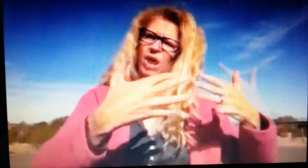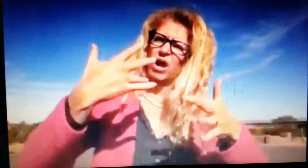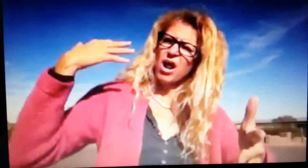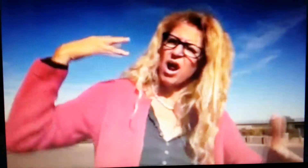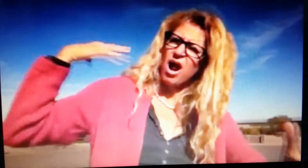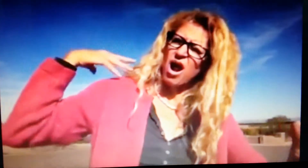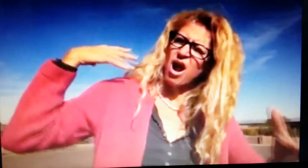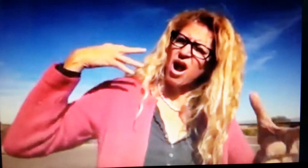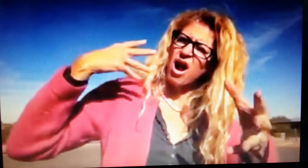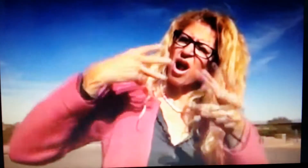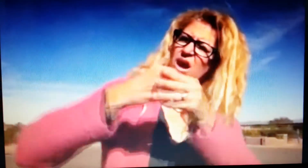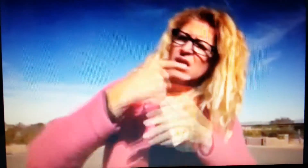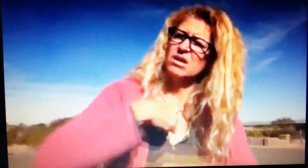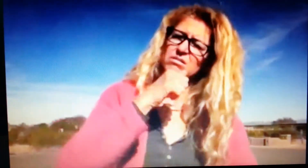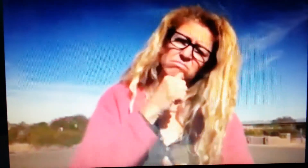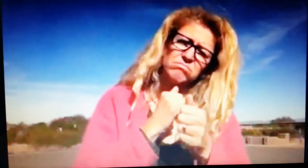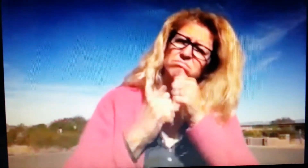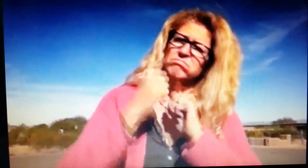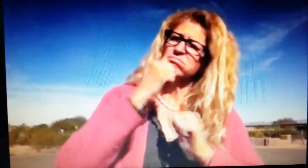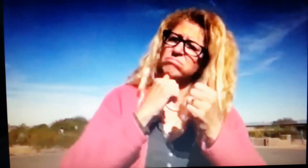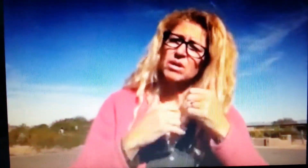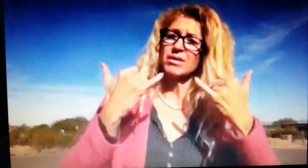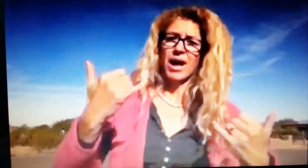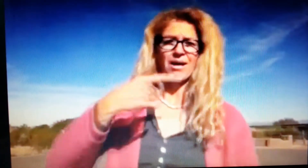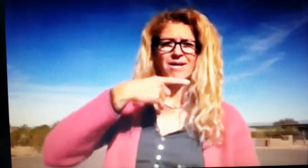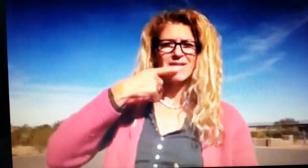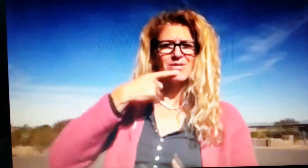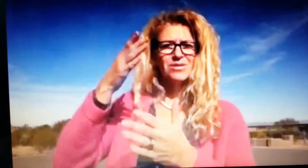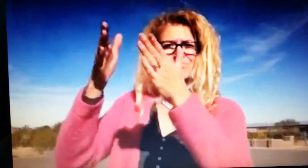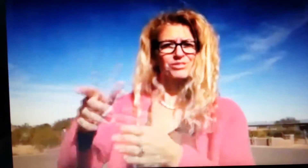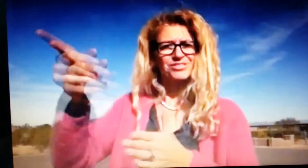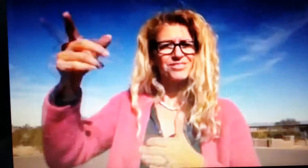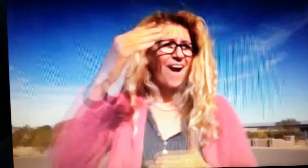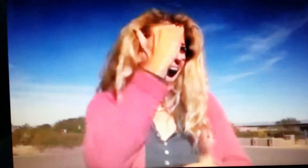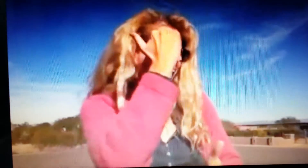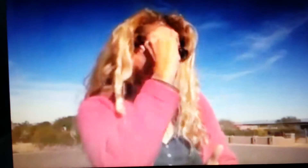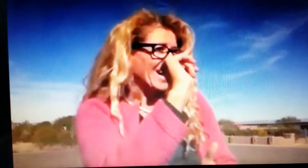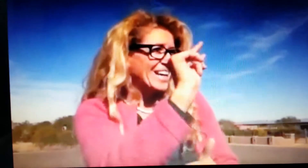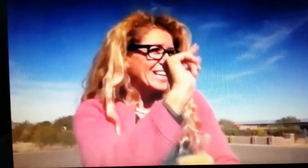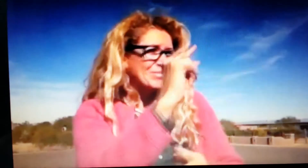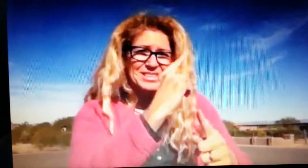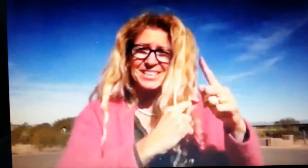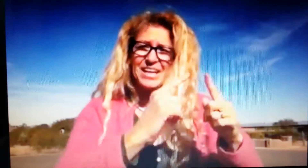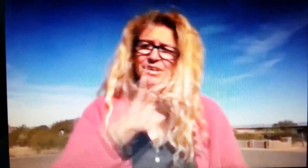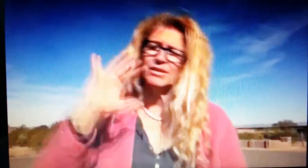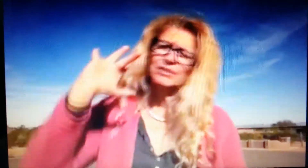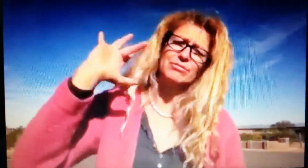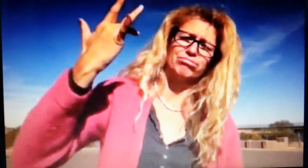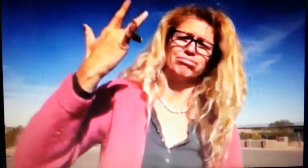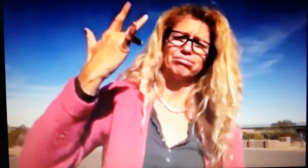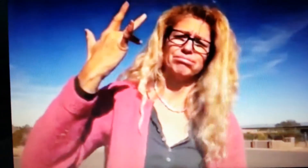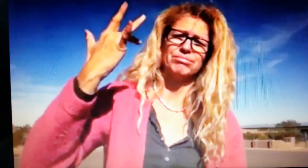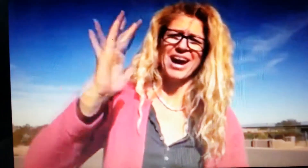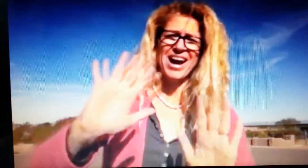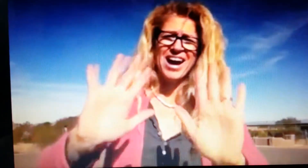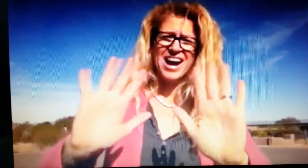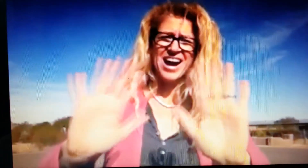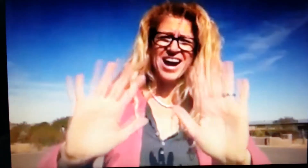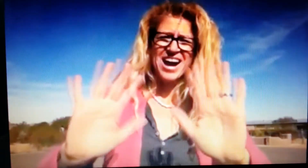controlled looked down upon it was a struggle and to see a hearing person tell us we know a little bit of